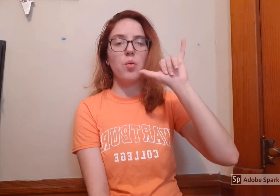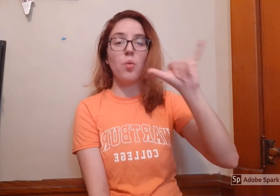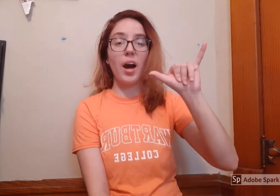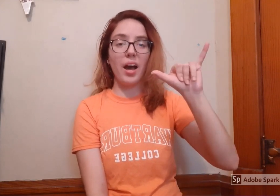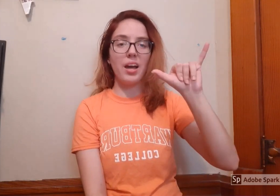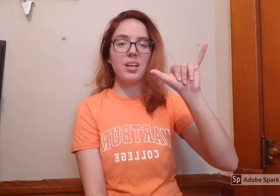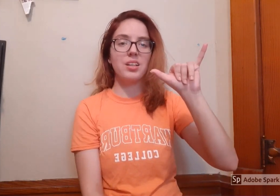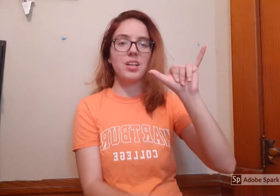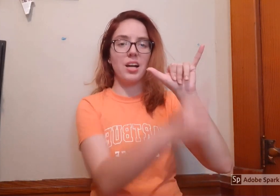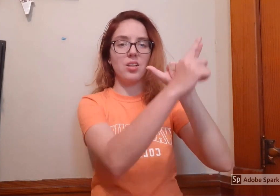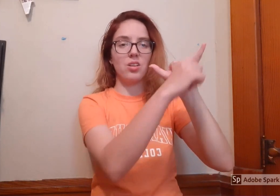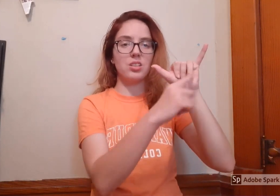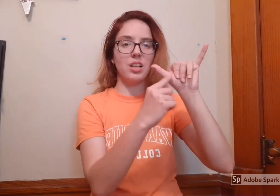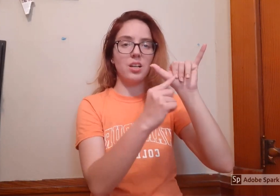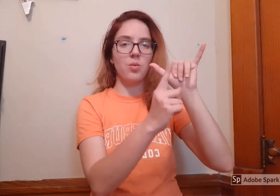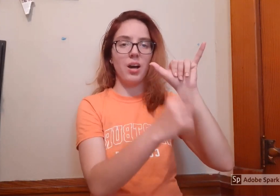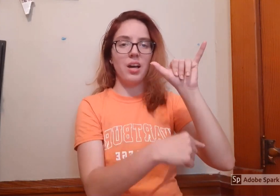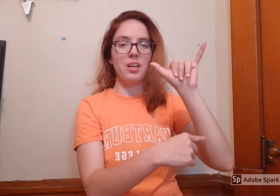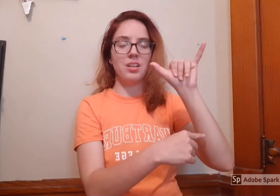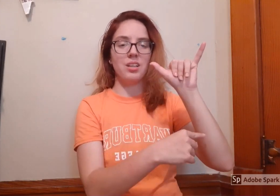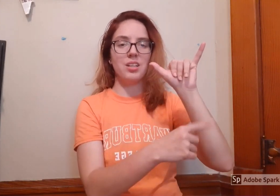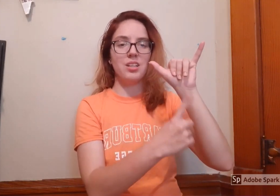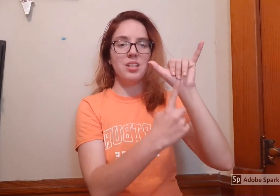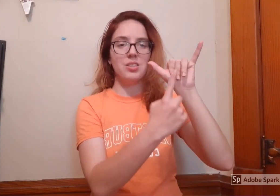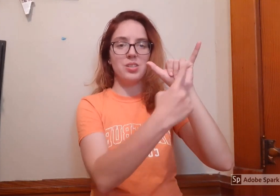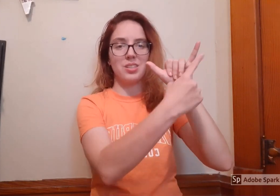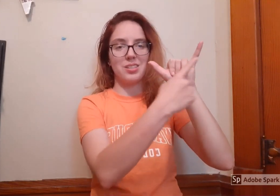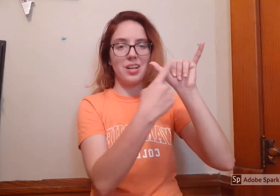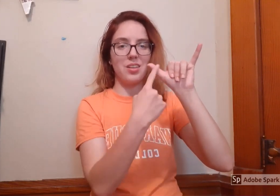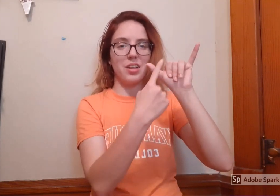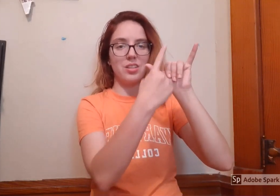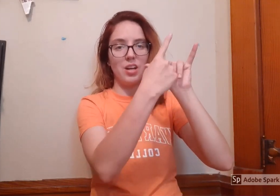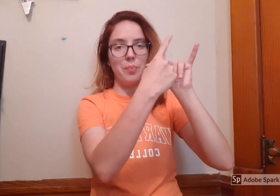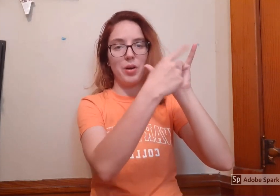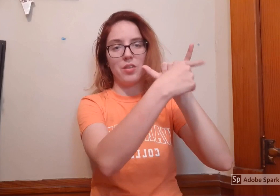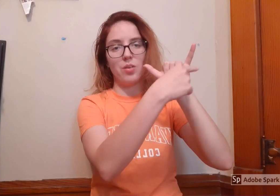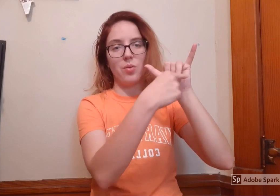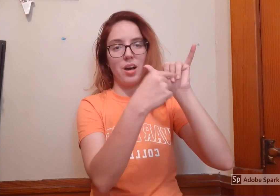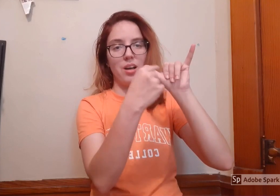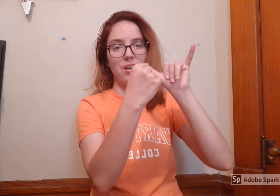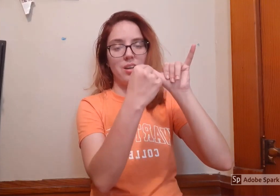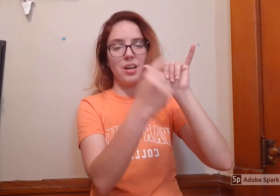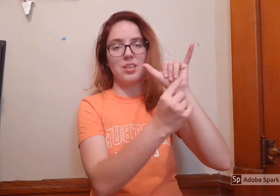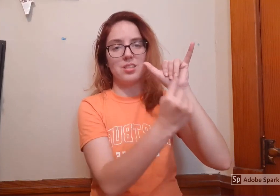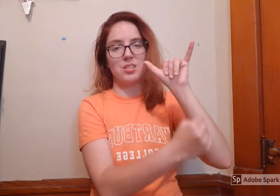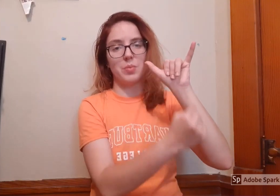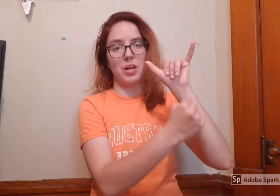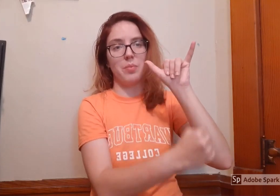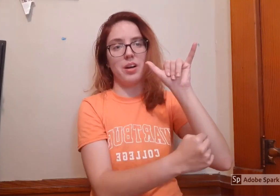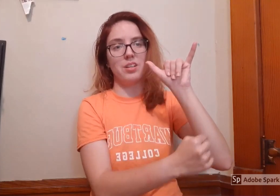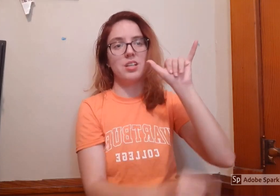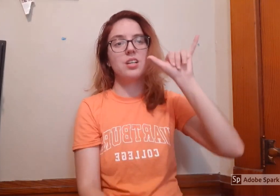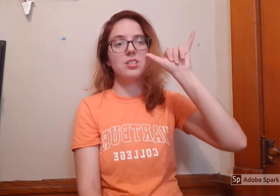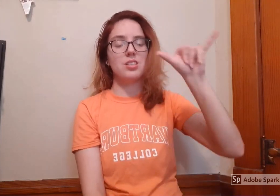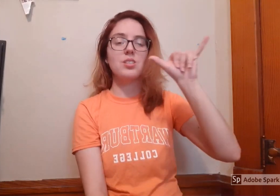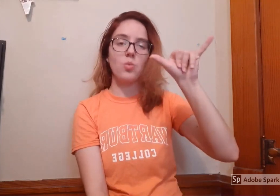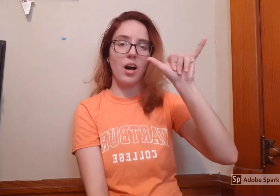Y kind of looks like a Y. So this was kind of like the top part of the Y and this is bottom part. This is Y.